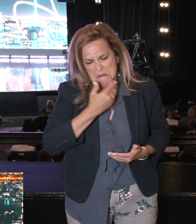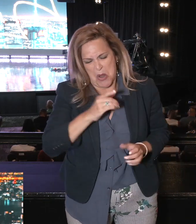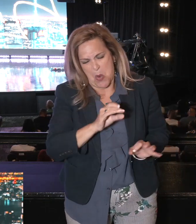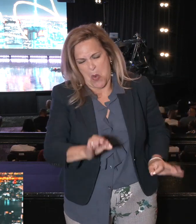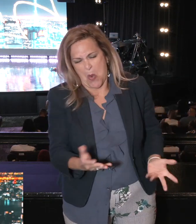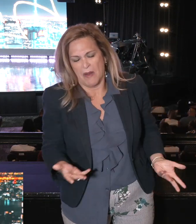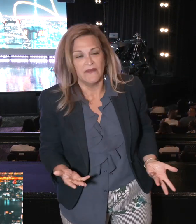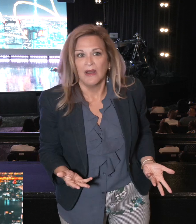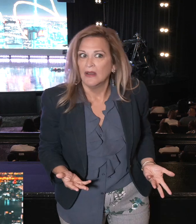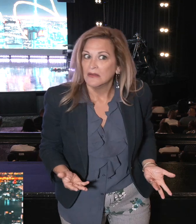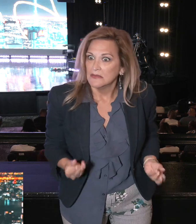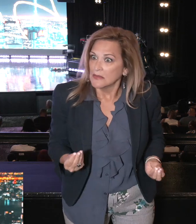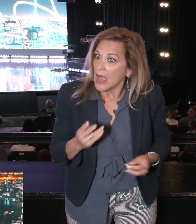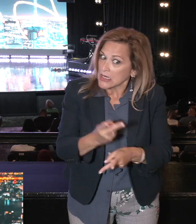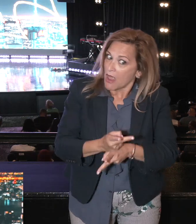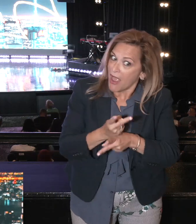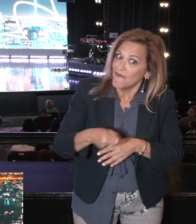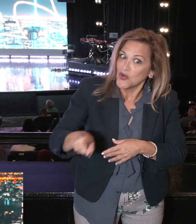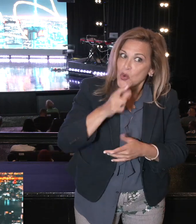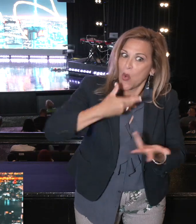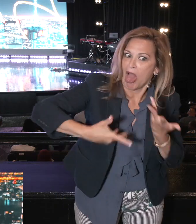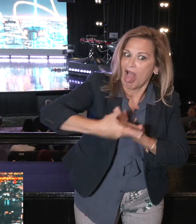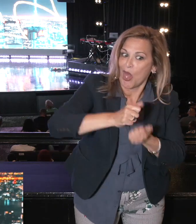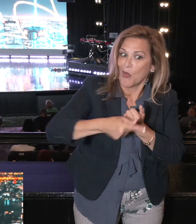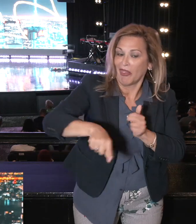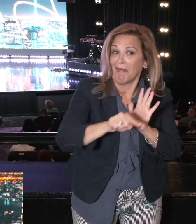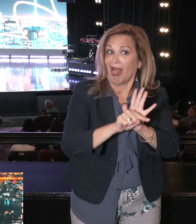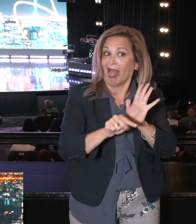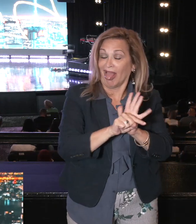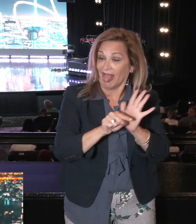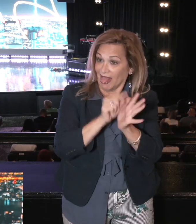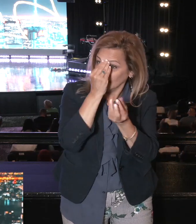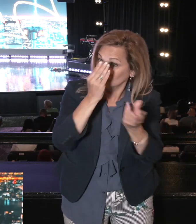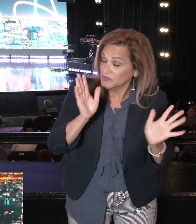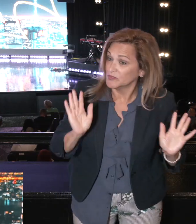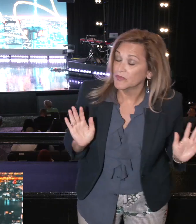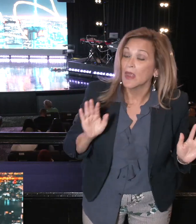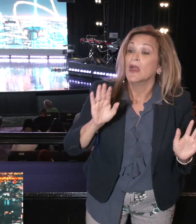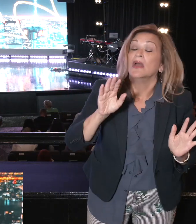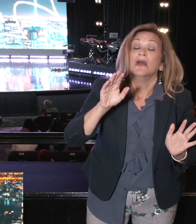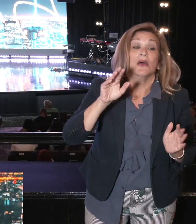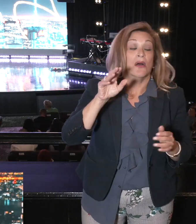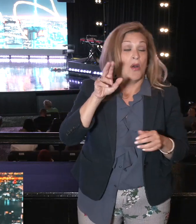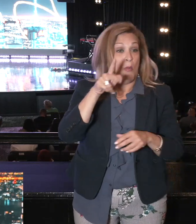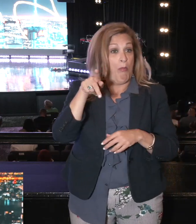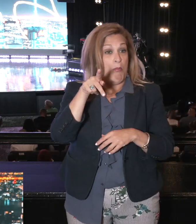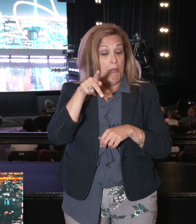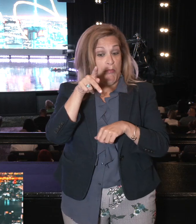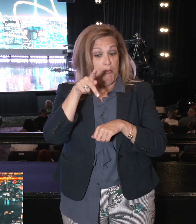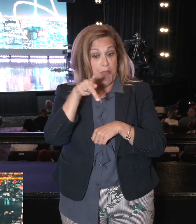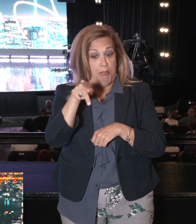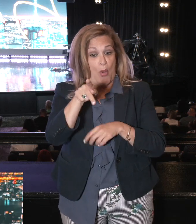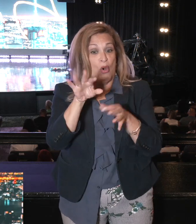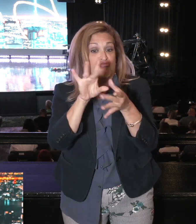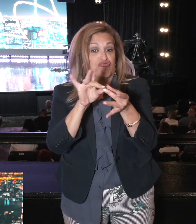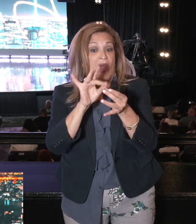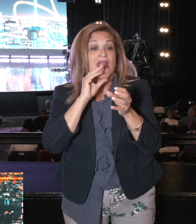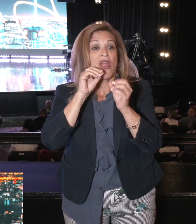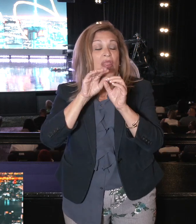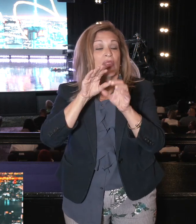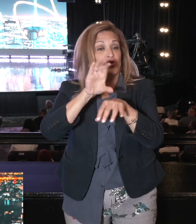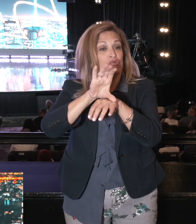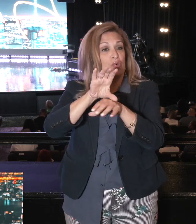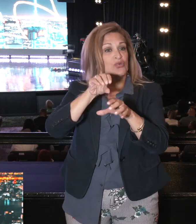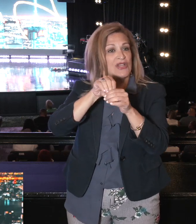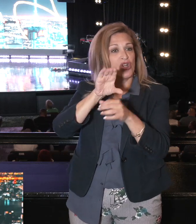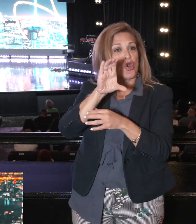who you stay with. Be careful who you stay with. 1 Corinthians 15.33, Paul writes to the church in Corinth and says, do not be misled or don't